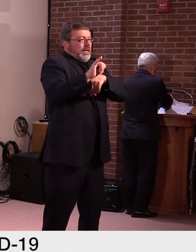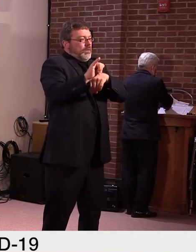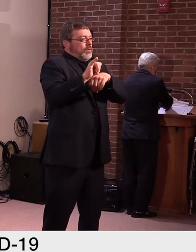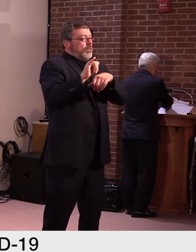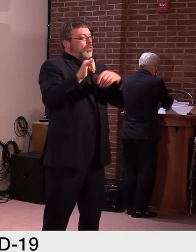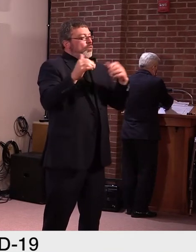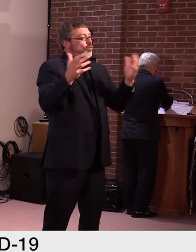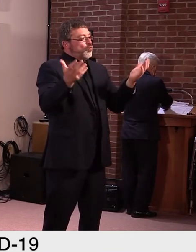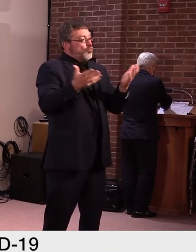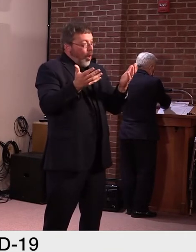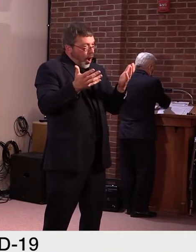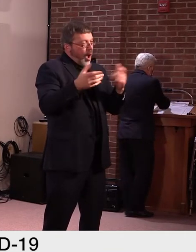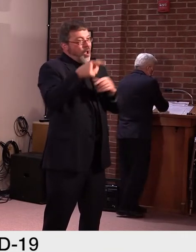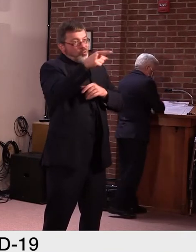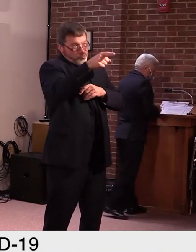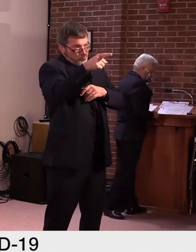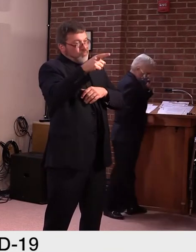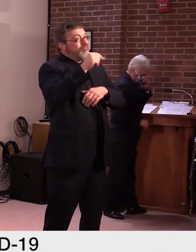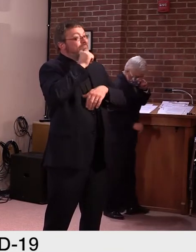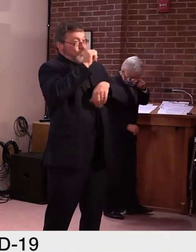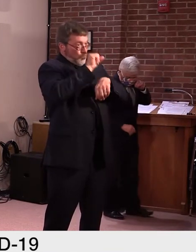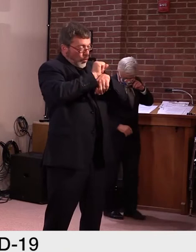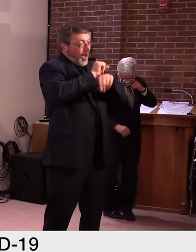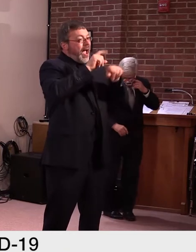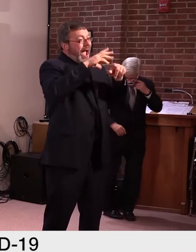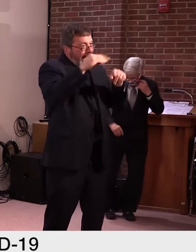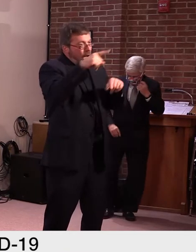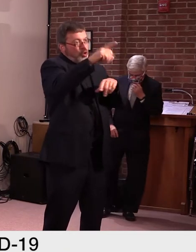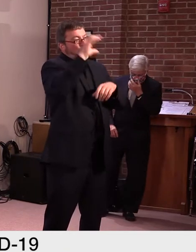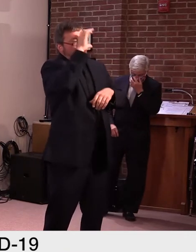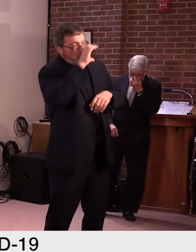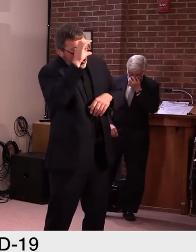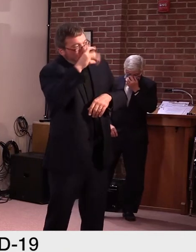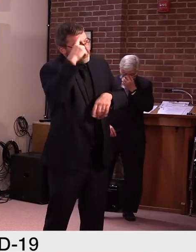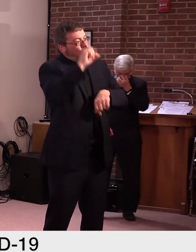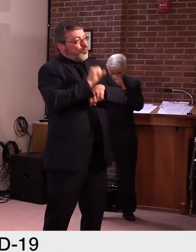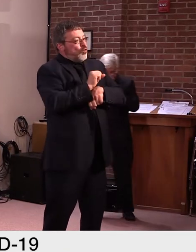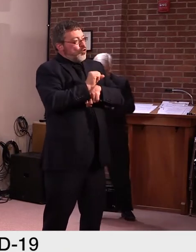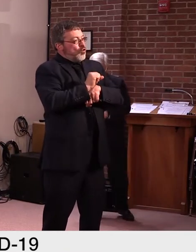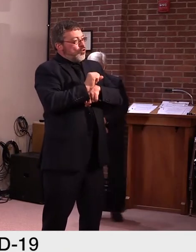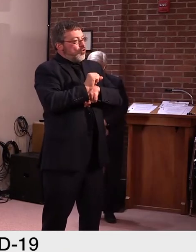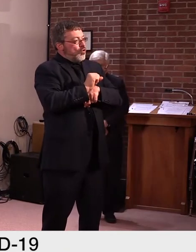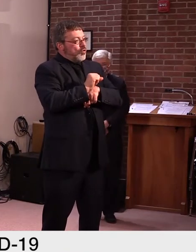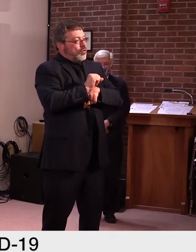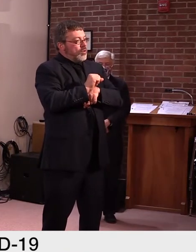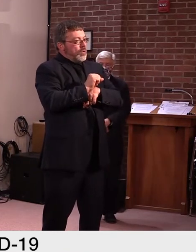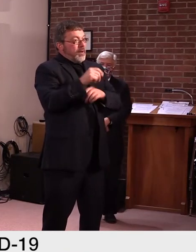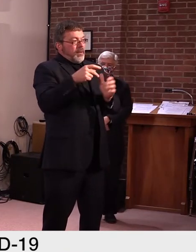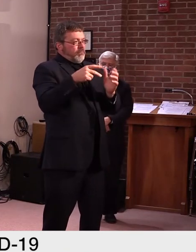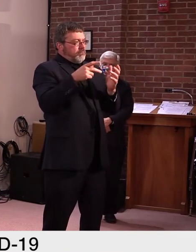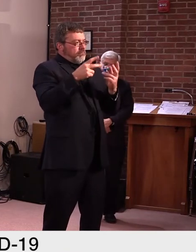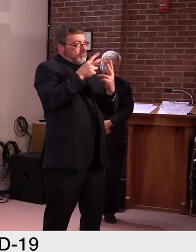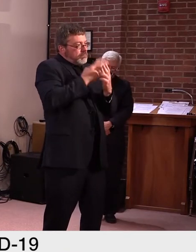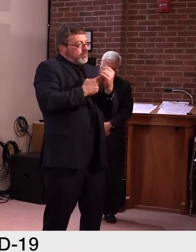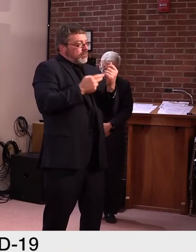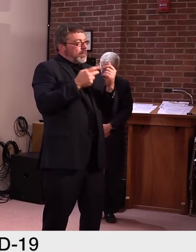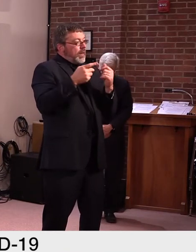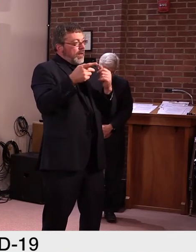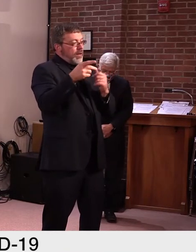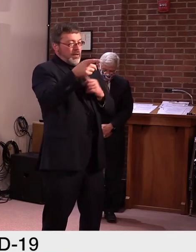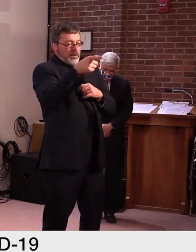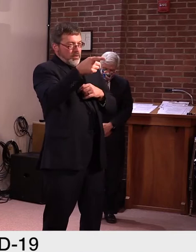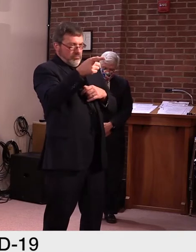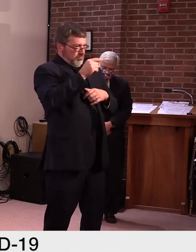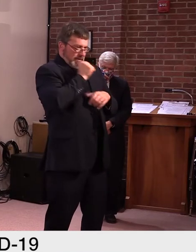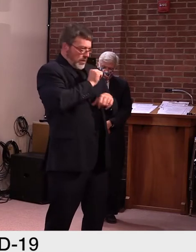search, if people are saying they are not currently actively seeking and pursuing work, they are not considered to be part of the labor force. As a result,